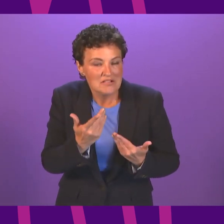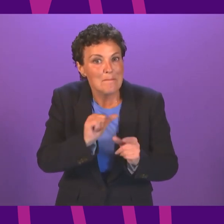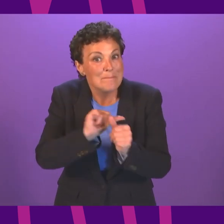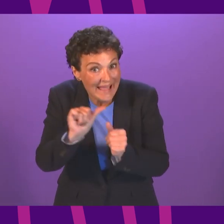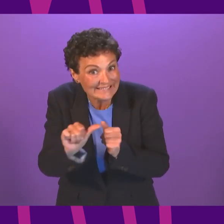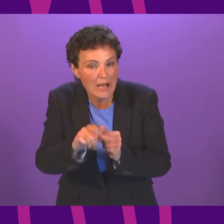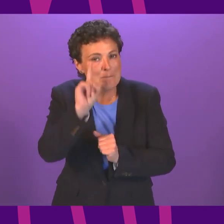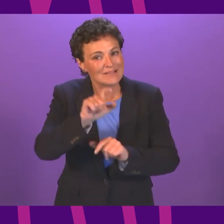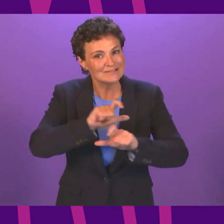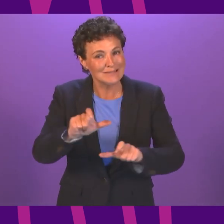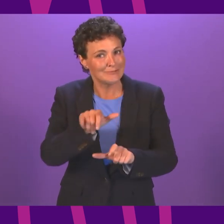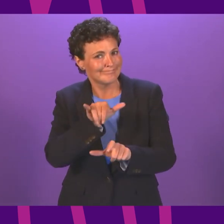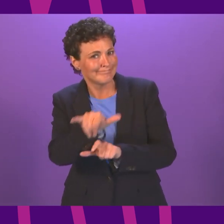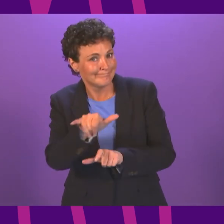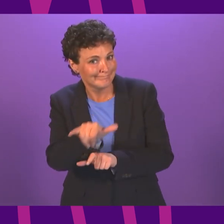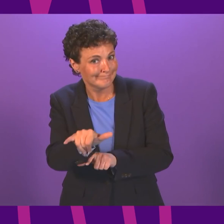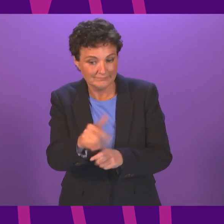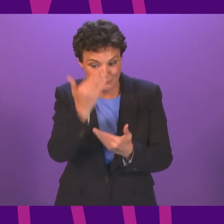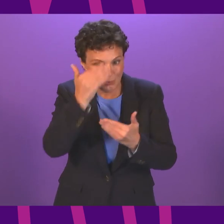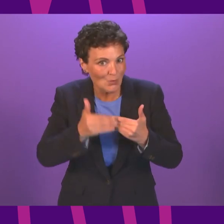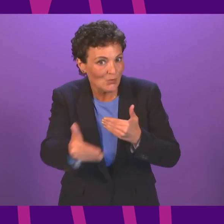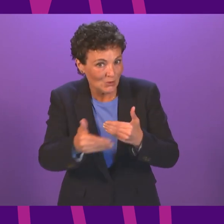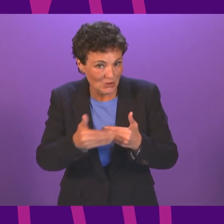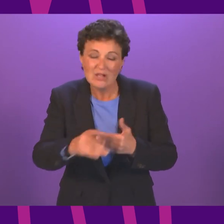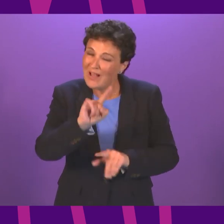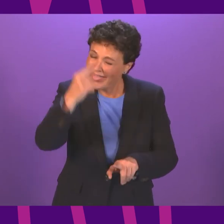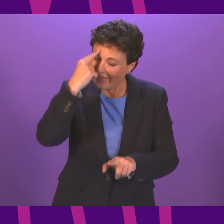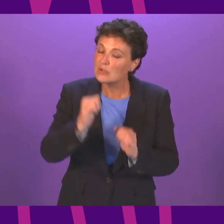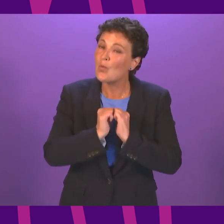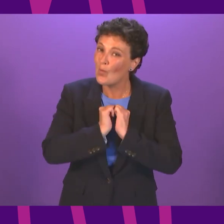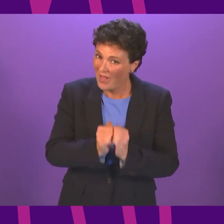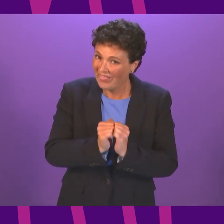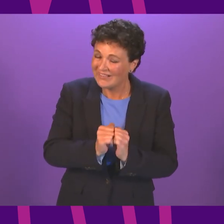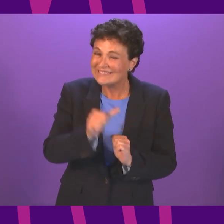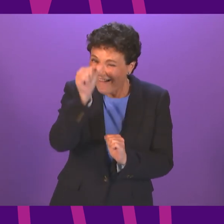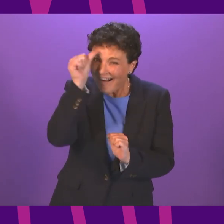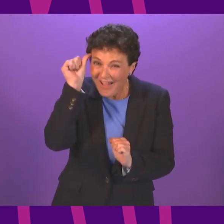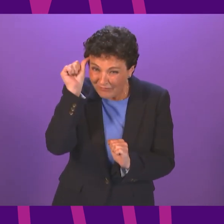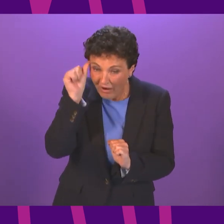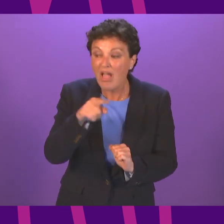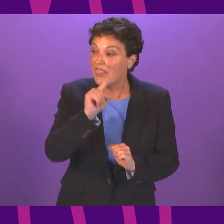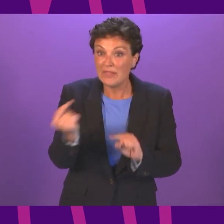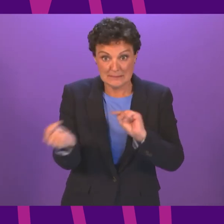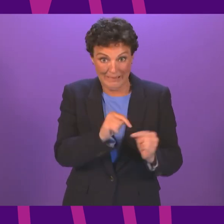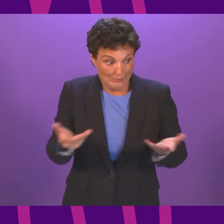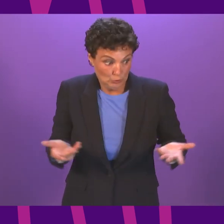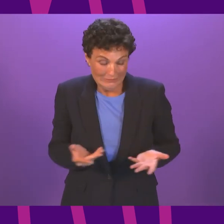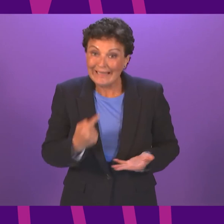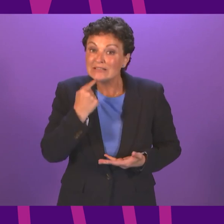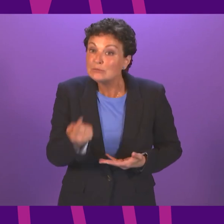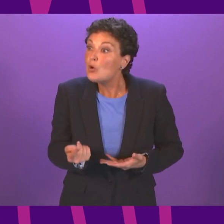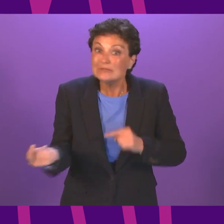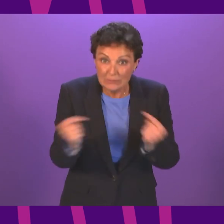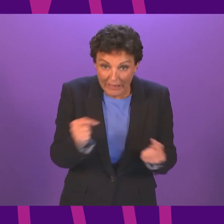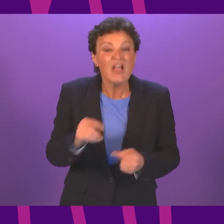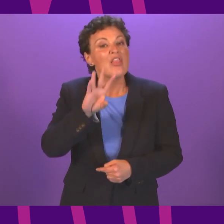period ahead, I think it is prudent that with the debate and deliberation that will take place today, tomorrow and Thursday in this Parliament, that we